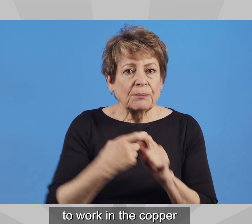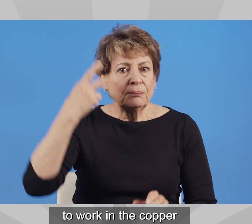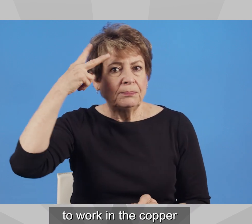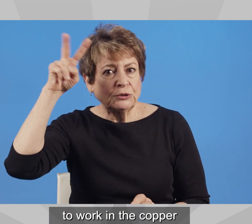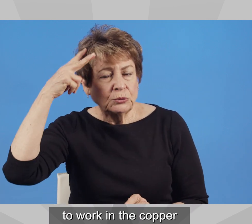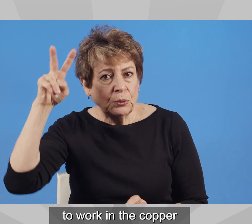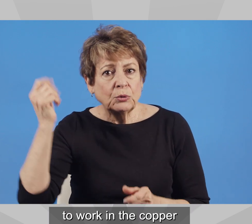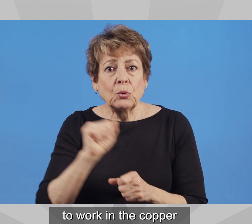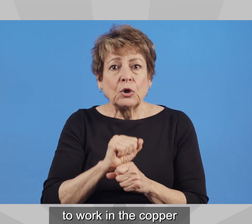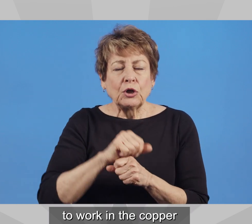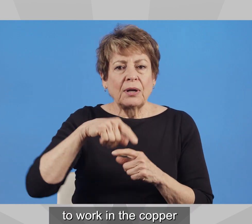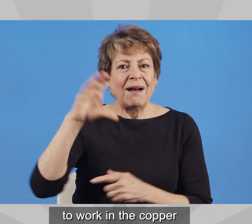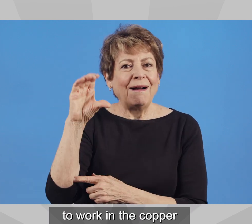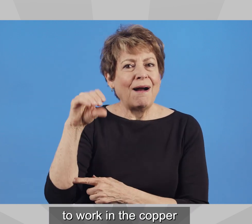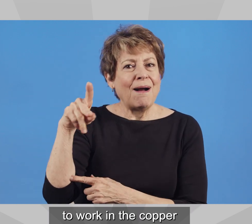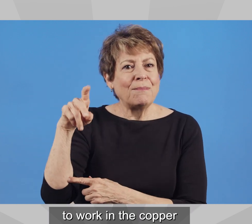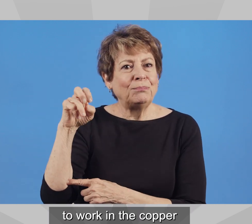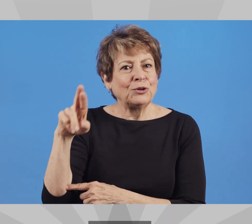in the copper mines in the Globe area.